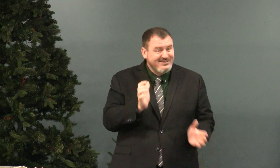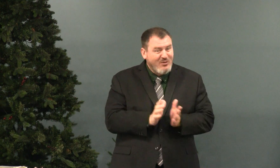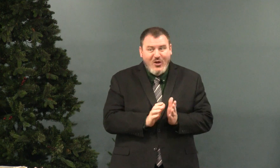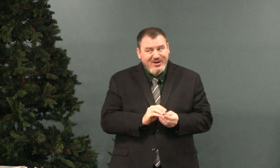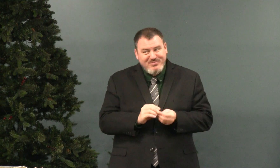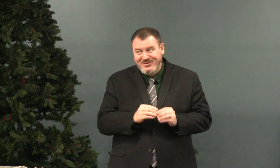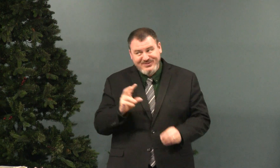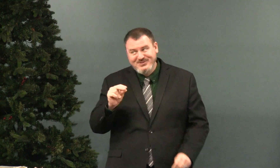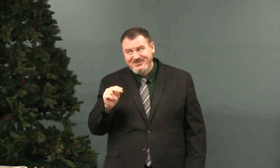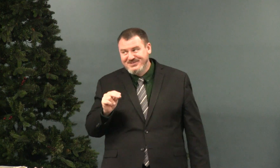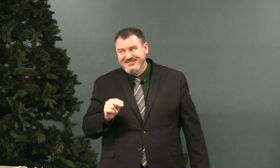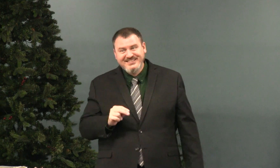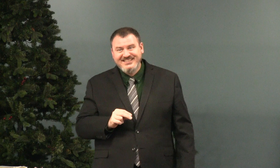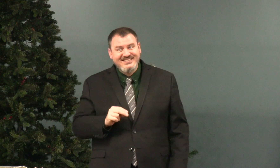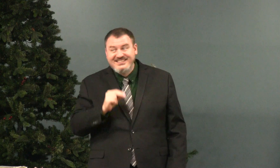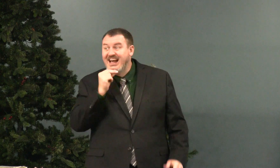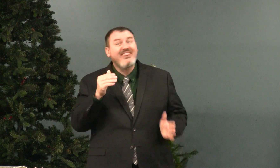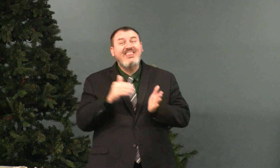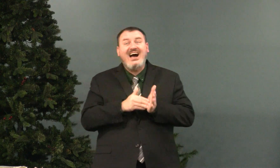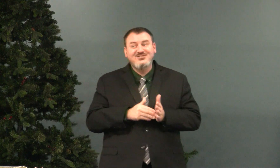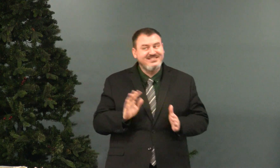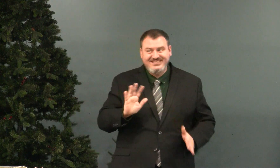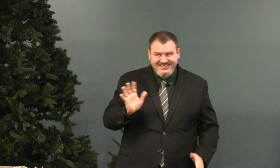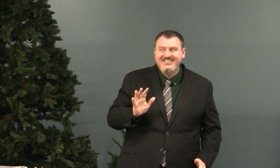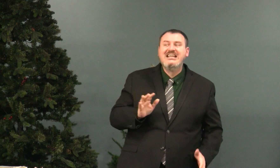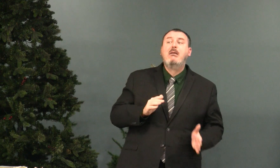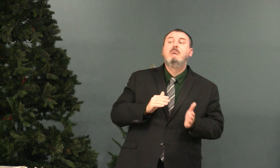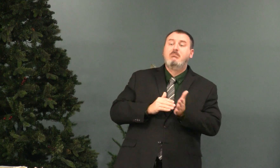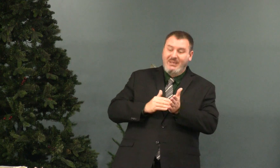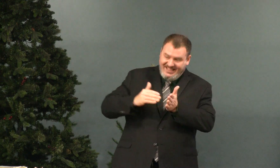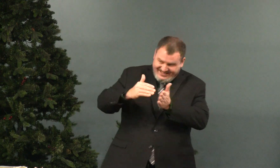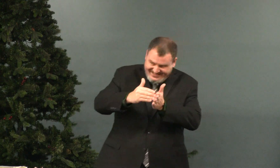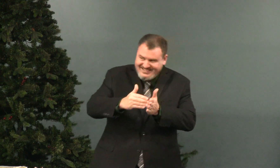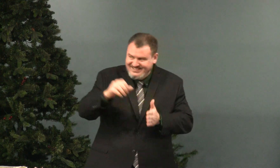with a credit card. Not a small number. Not thousand. Million.